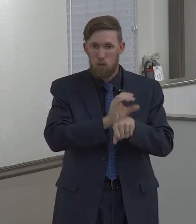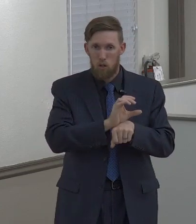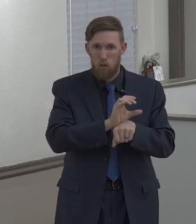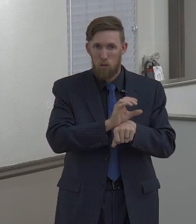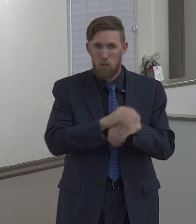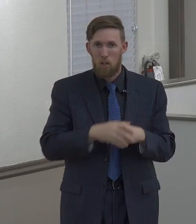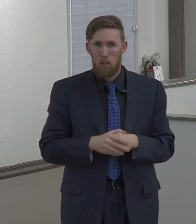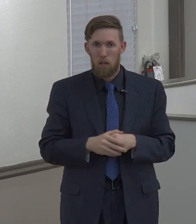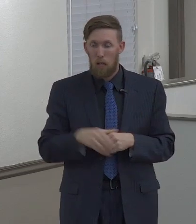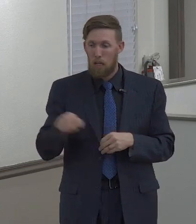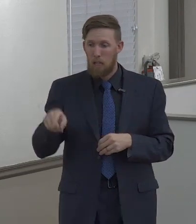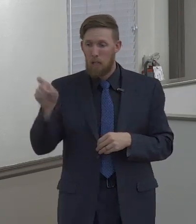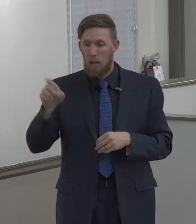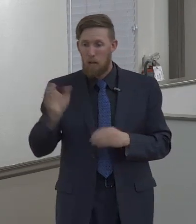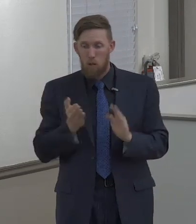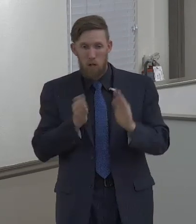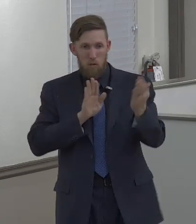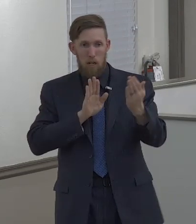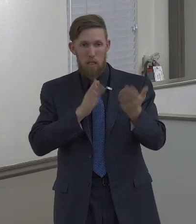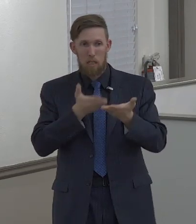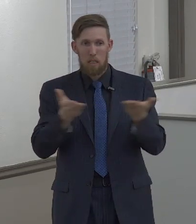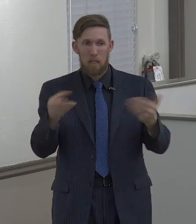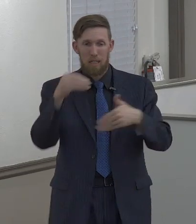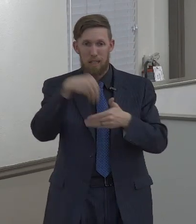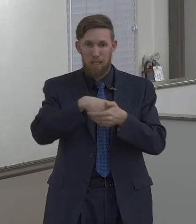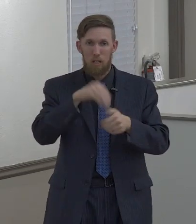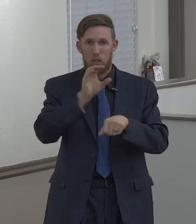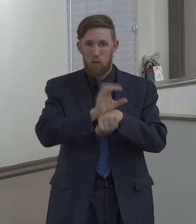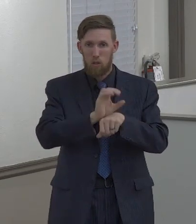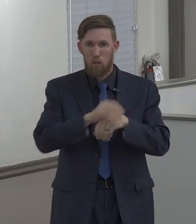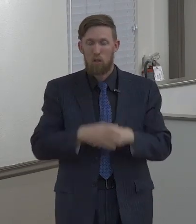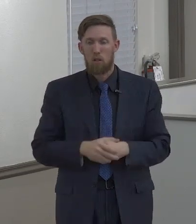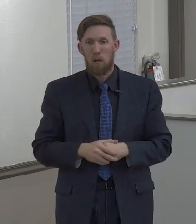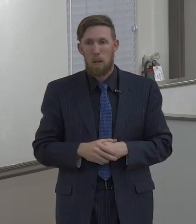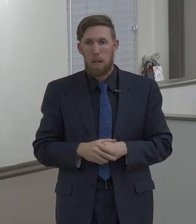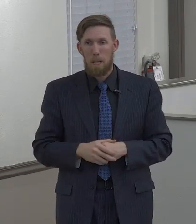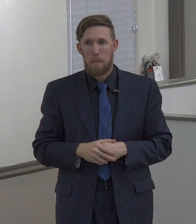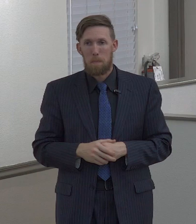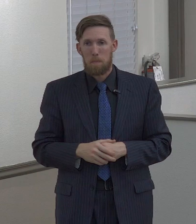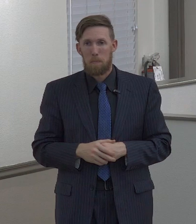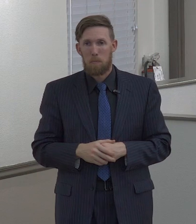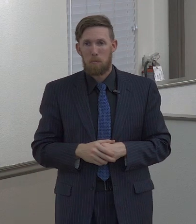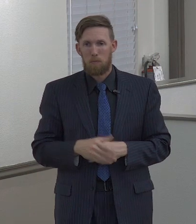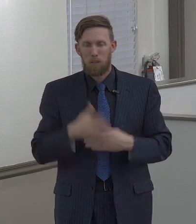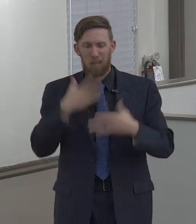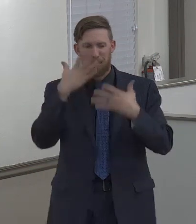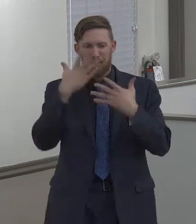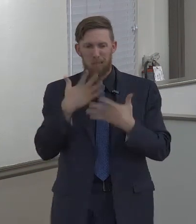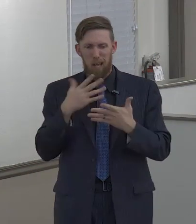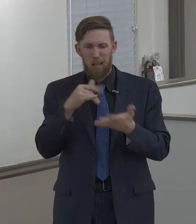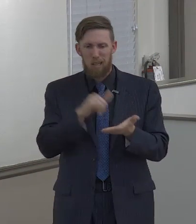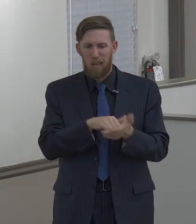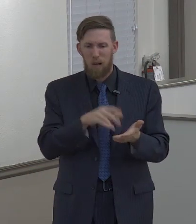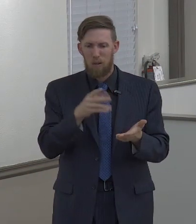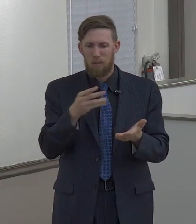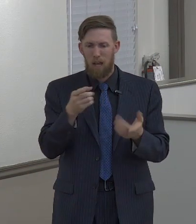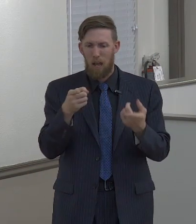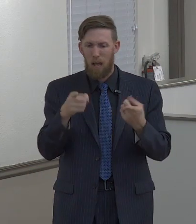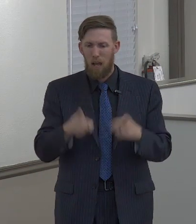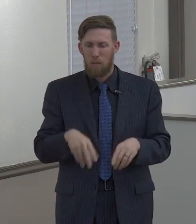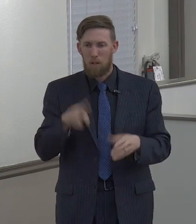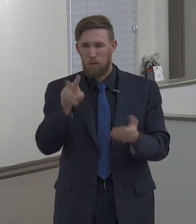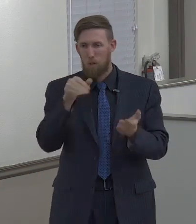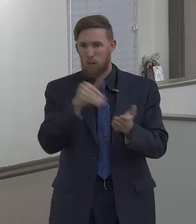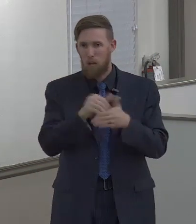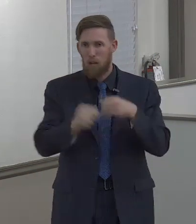He had to deal with these things in the church. And that is sad that 2,000